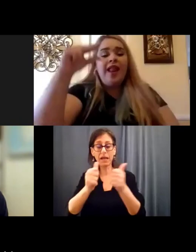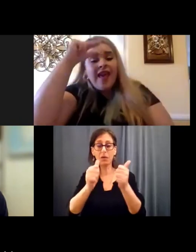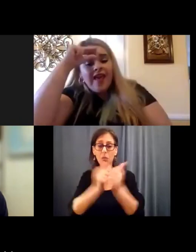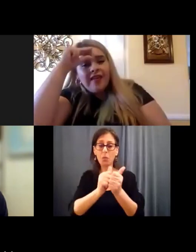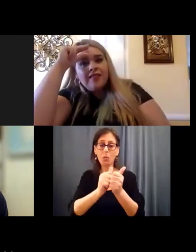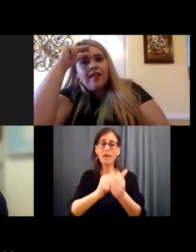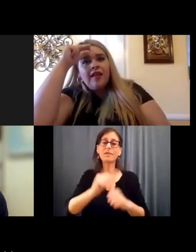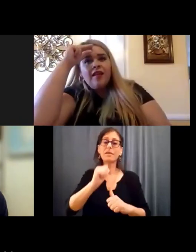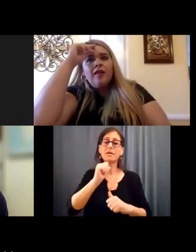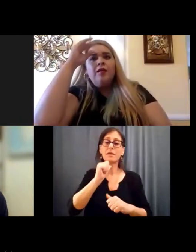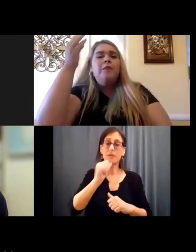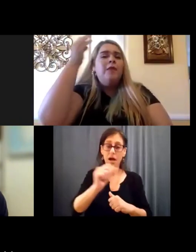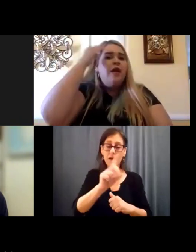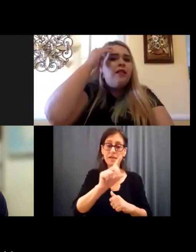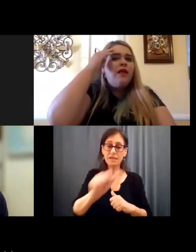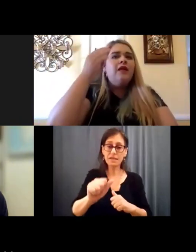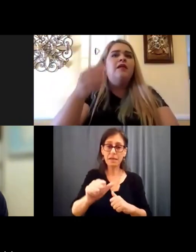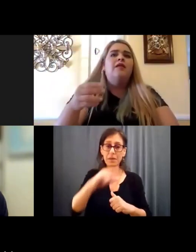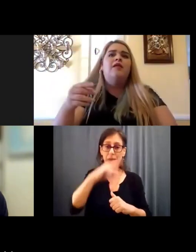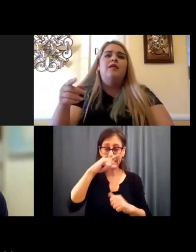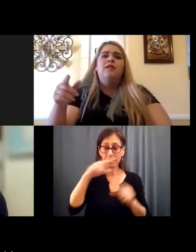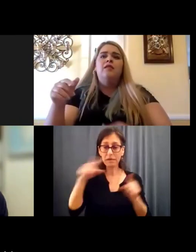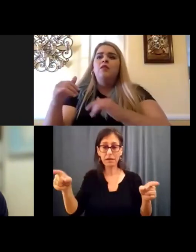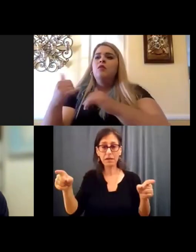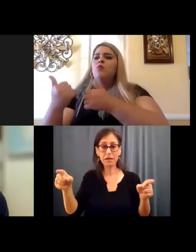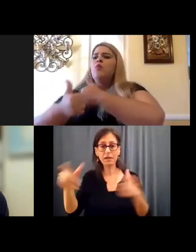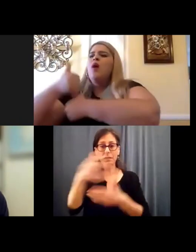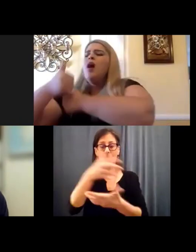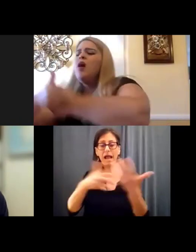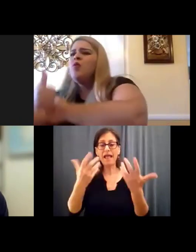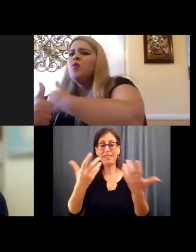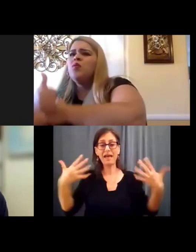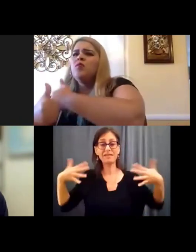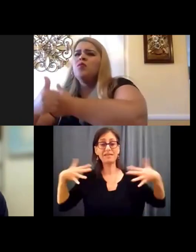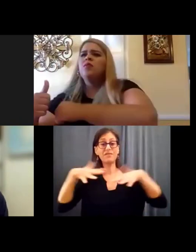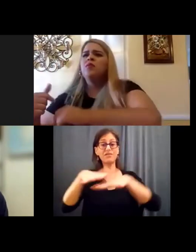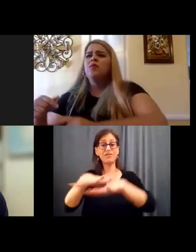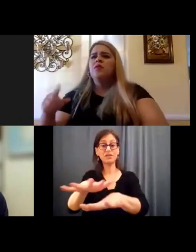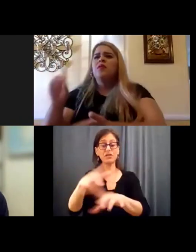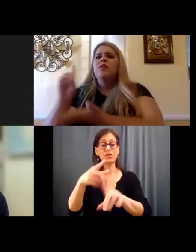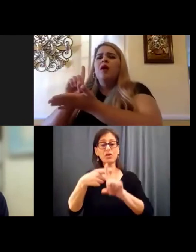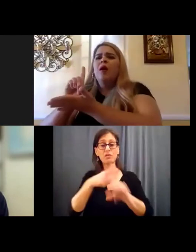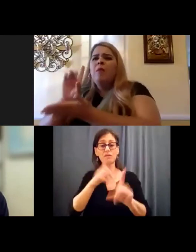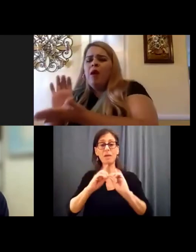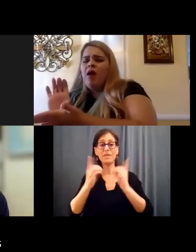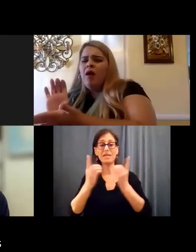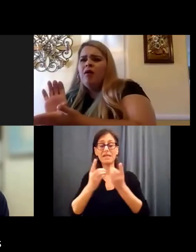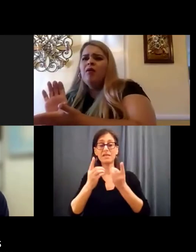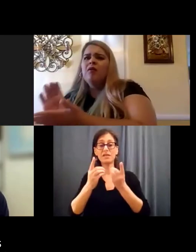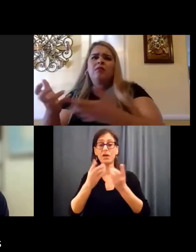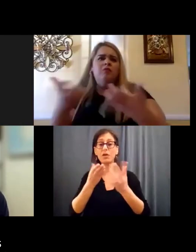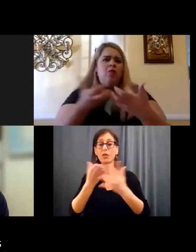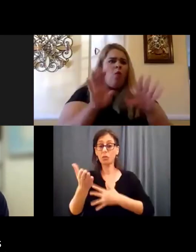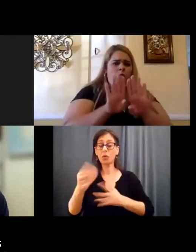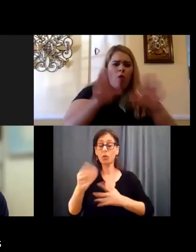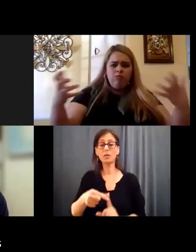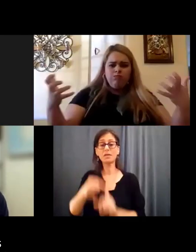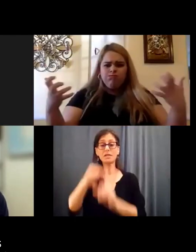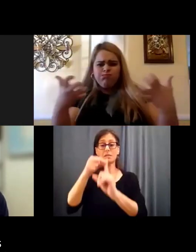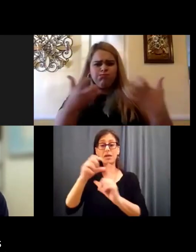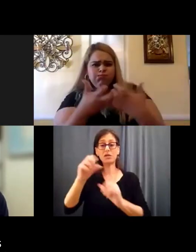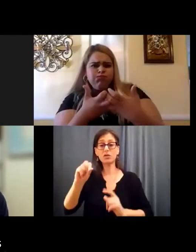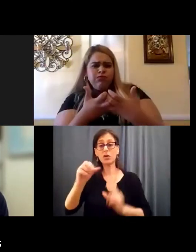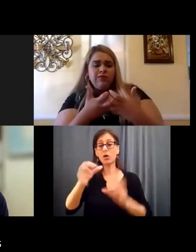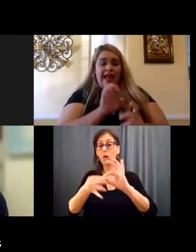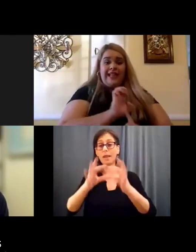non-disabled kids. And that's filtered in through the school district throughout through special Olympics, special